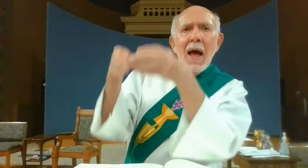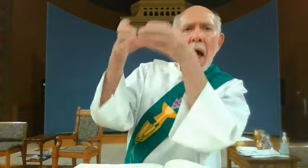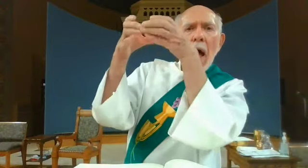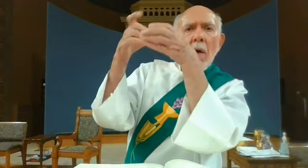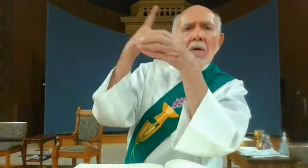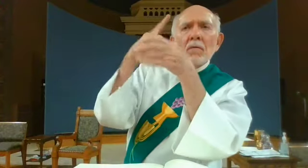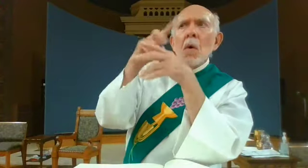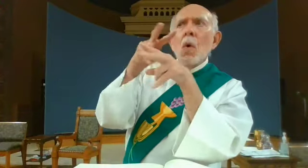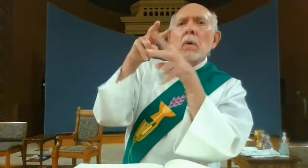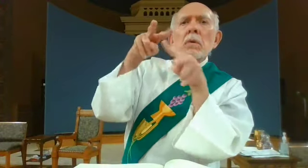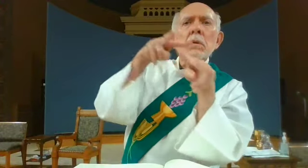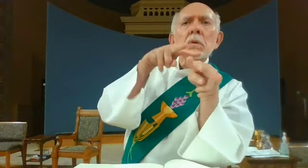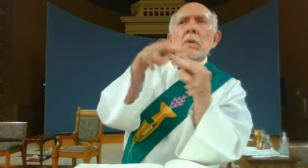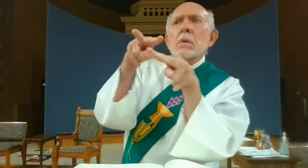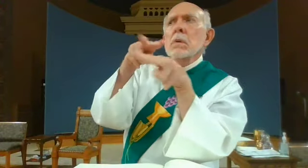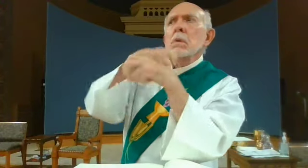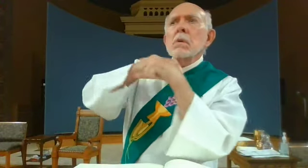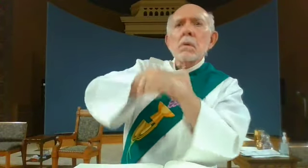and built a tower